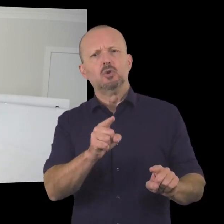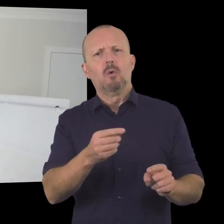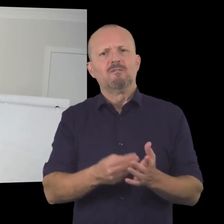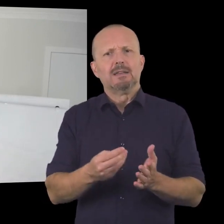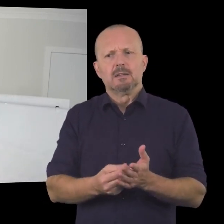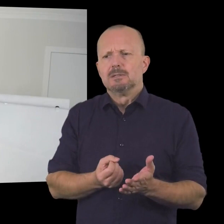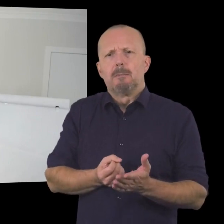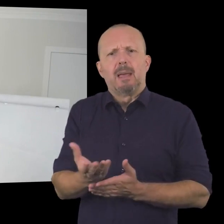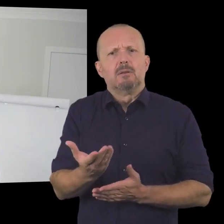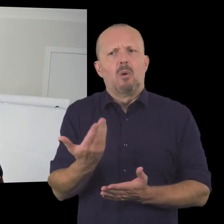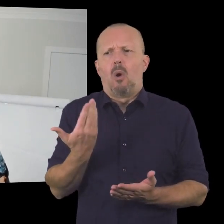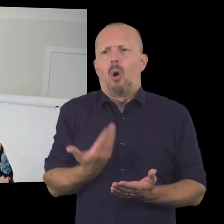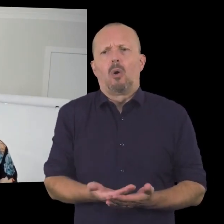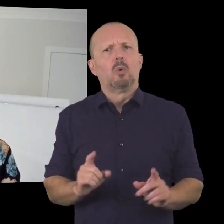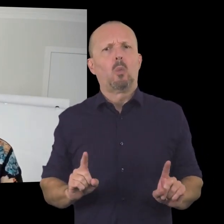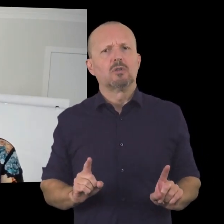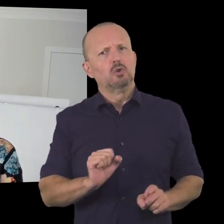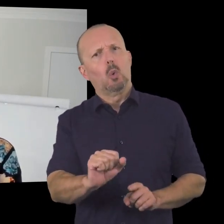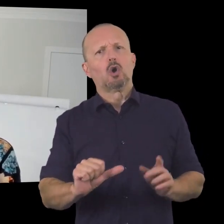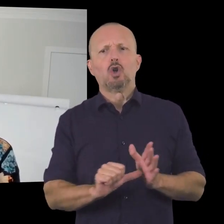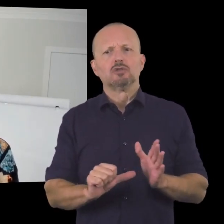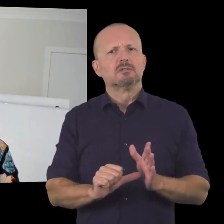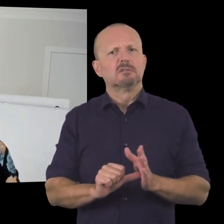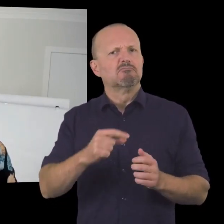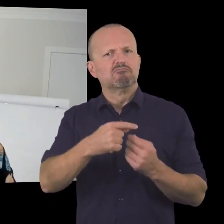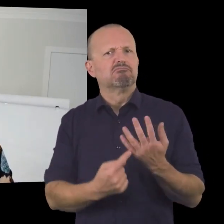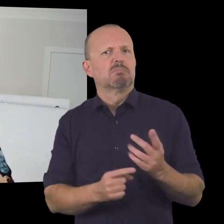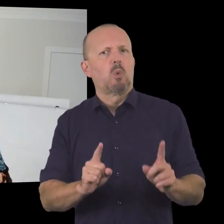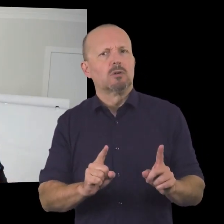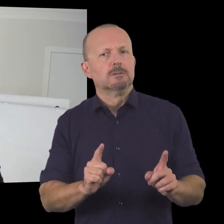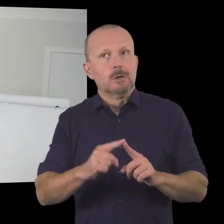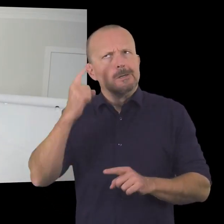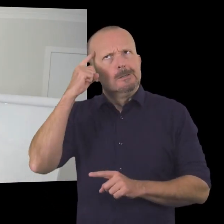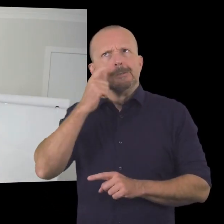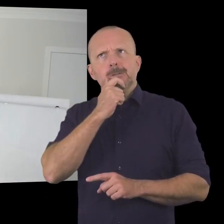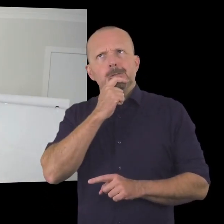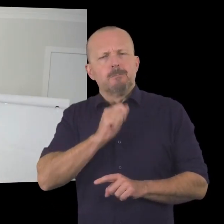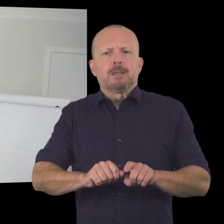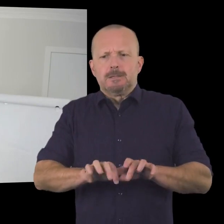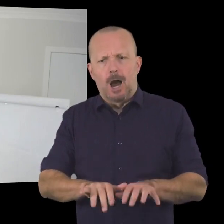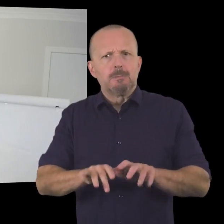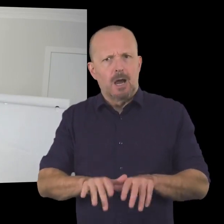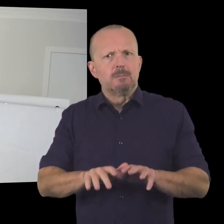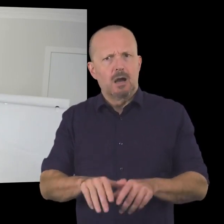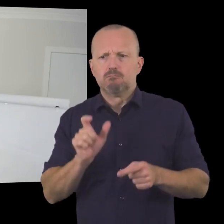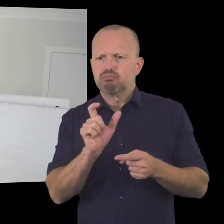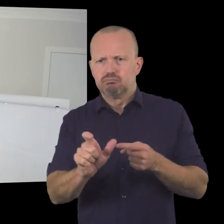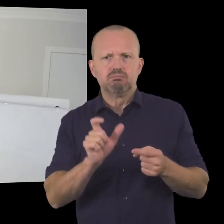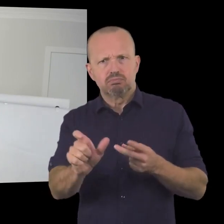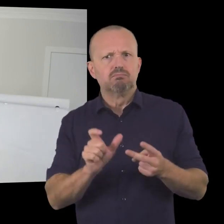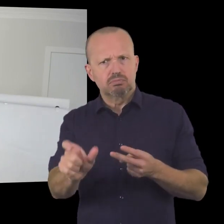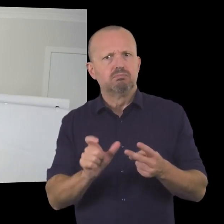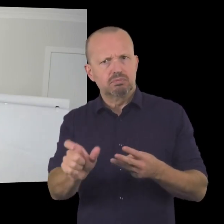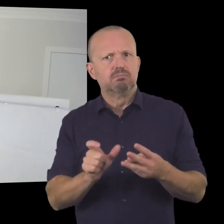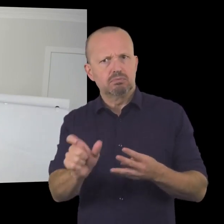your money on what are your costs and i want you to type as many as you can think of into uh